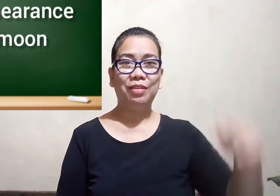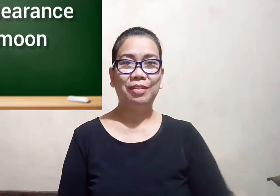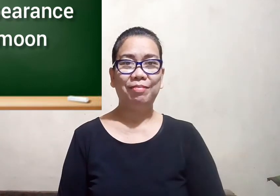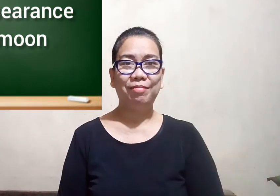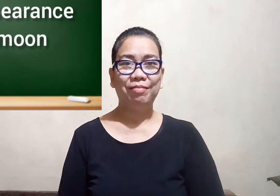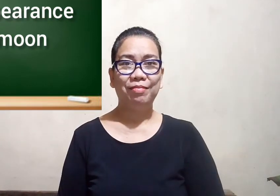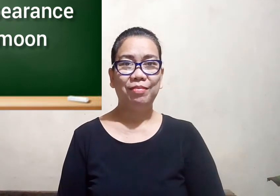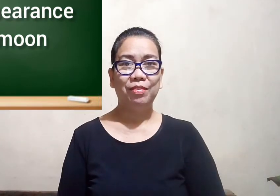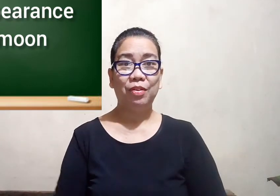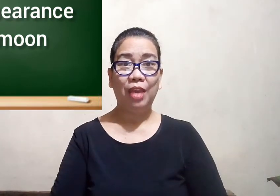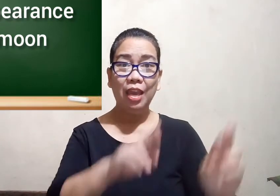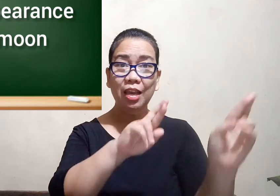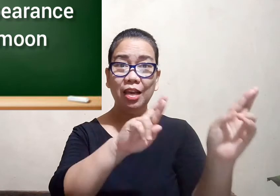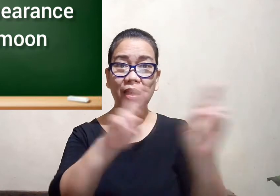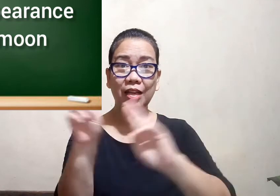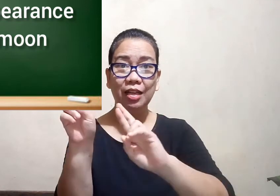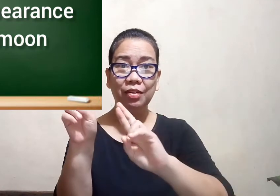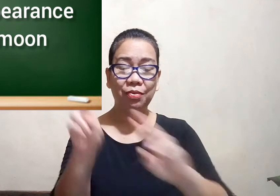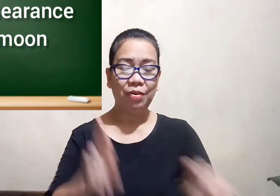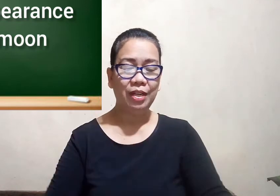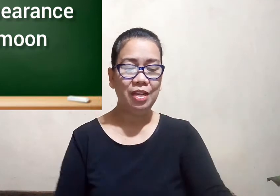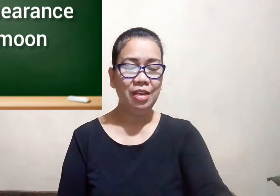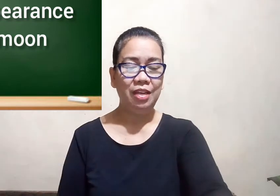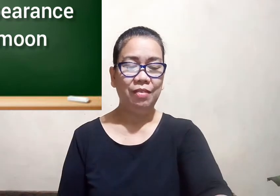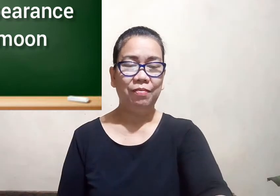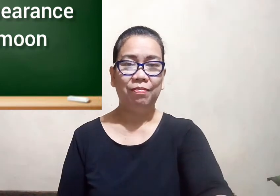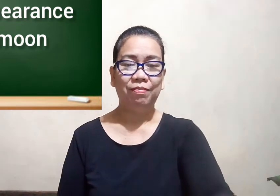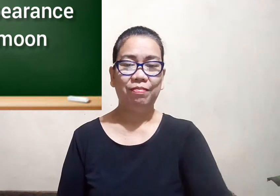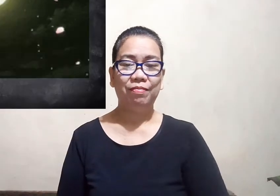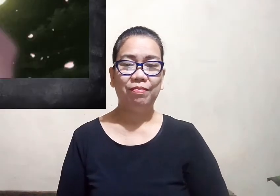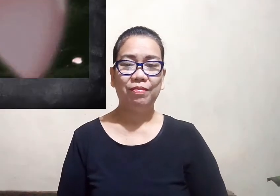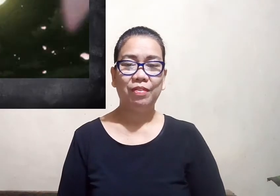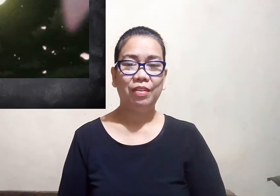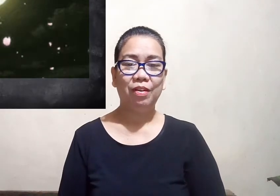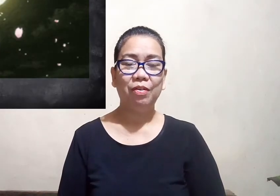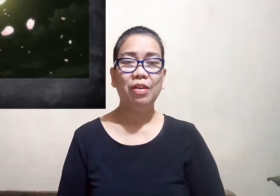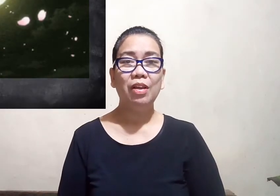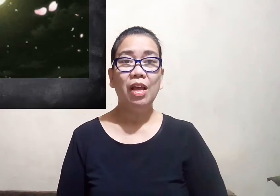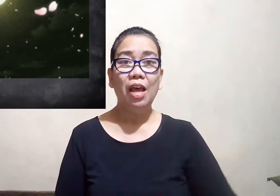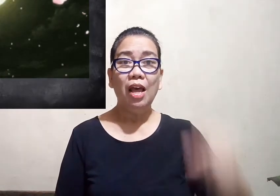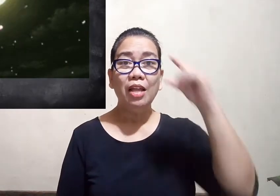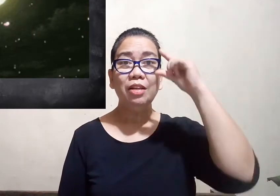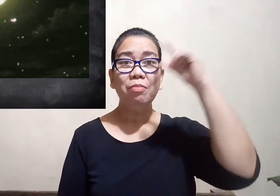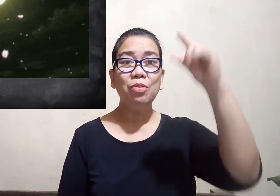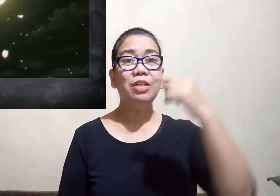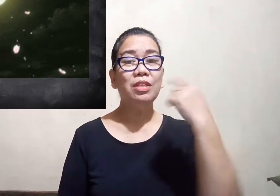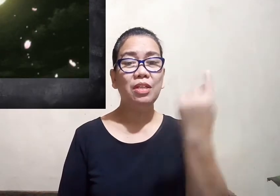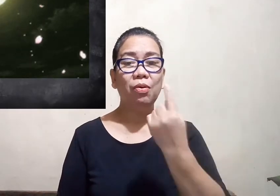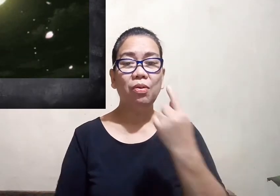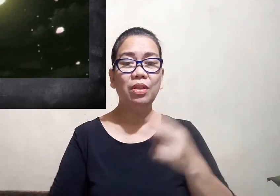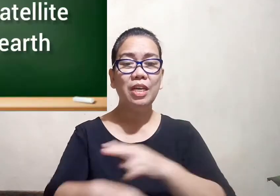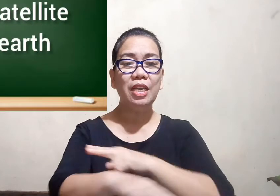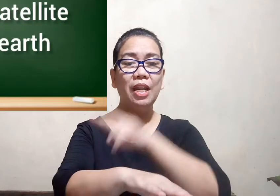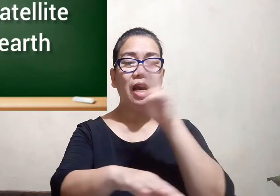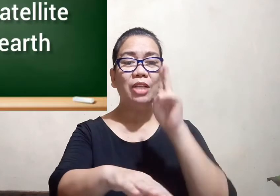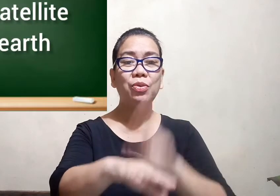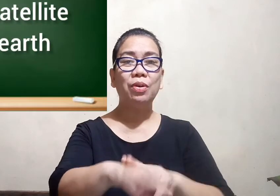okay ready the moon is the only natural